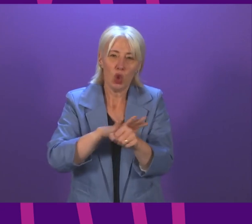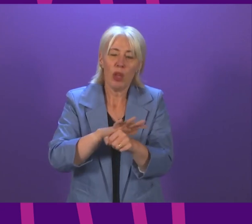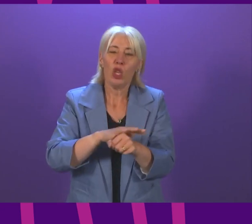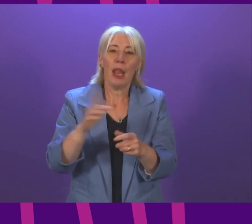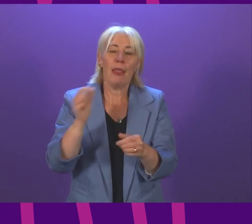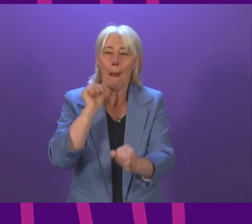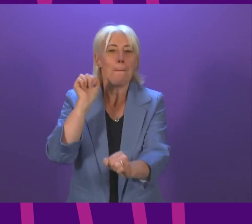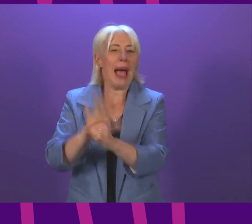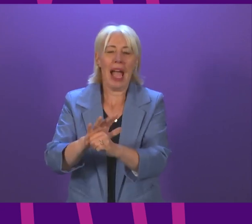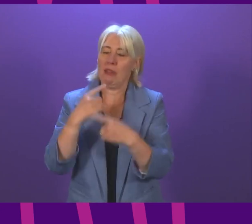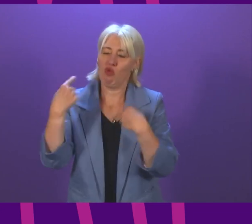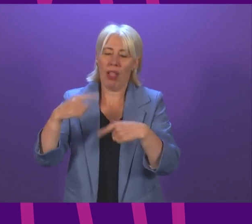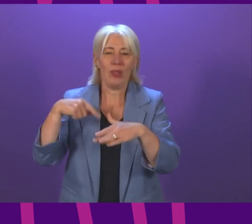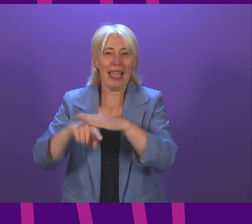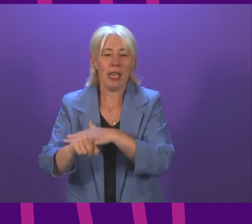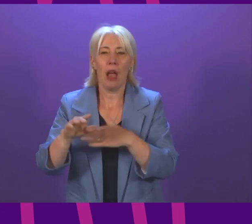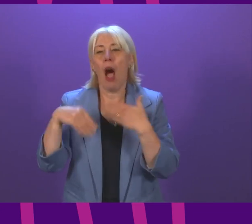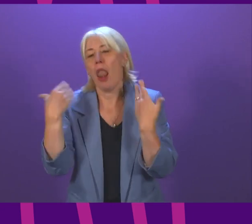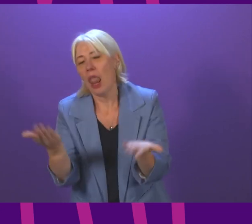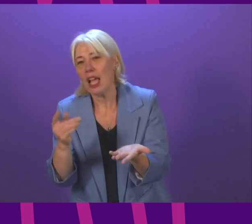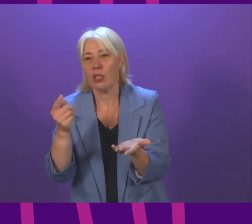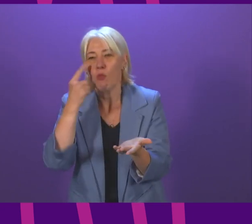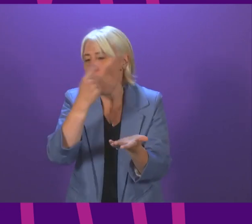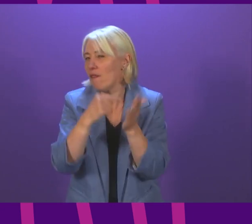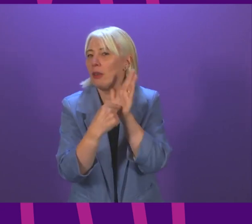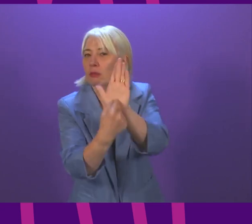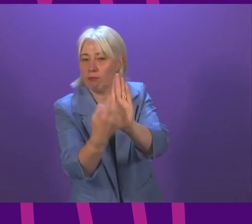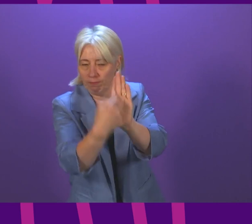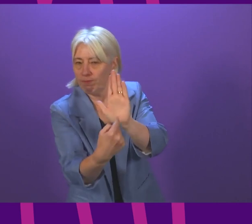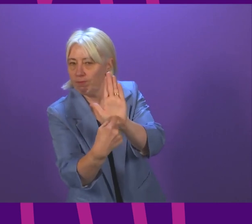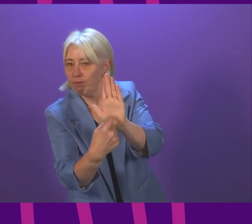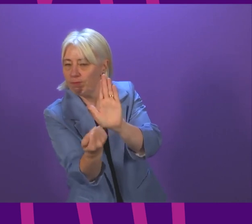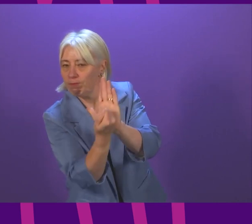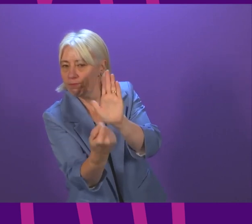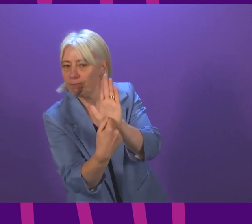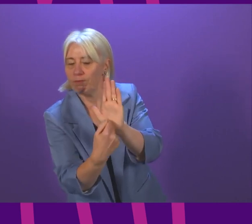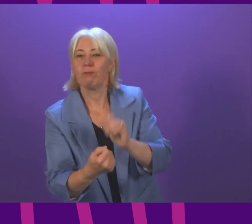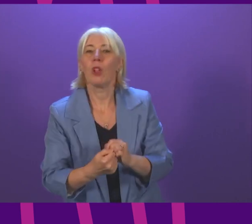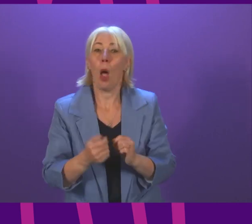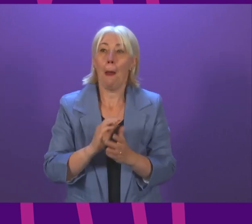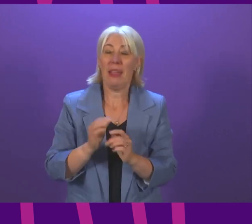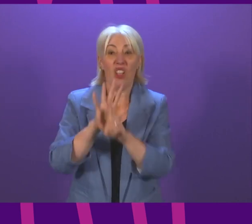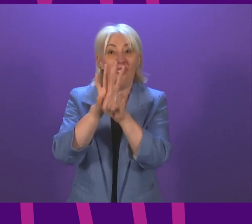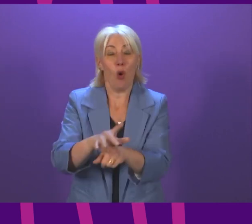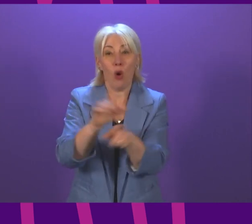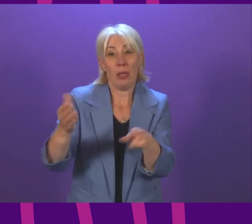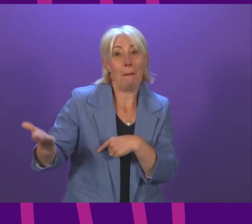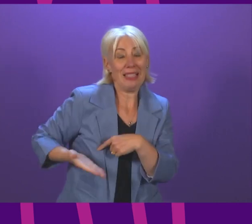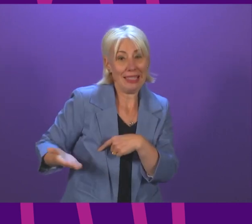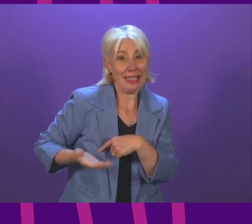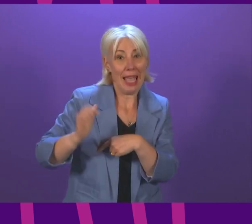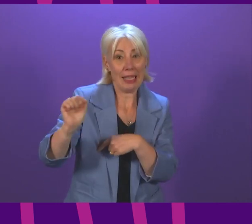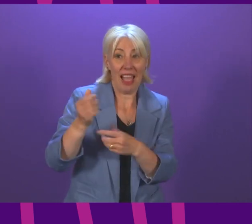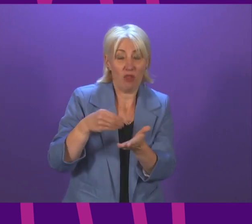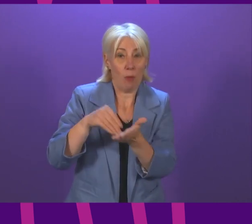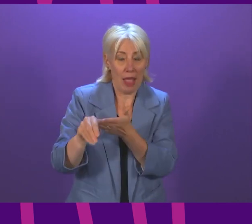can produce official paperwork. The only government in Europe forcing these higher costs onto businesses and the only government in Europe forcing